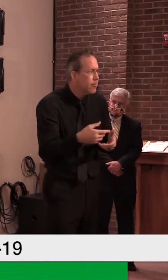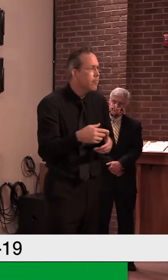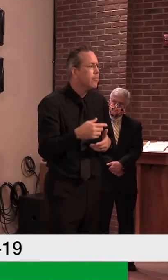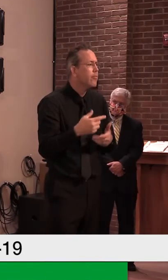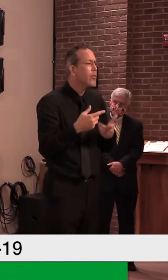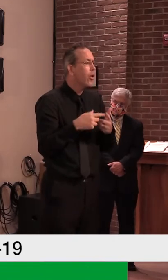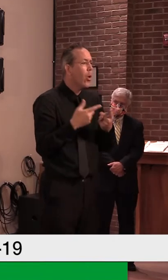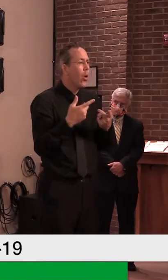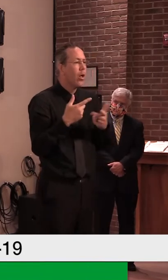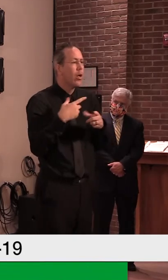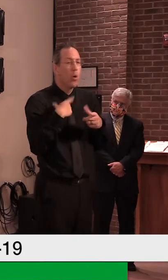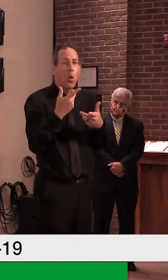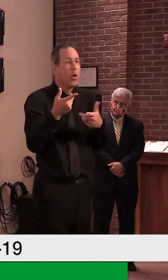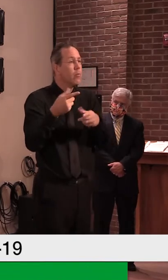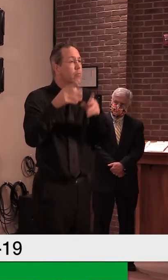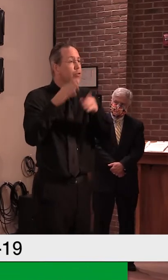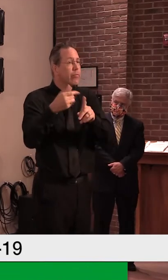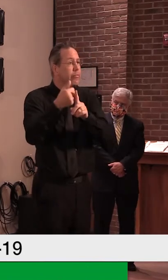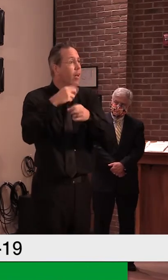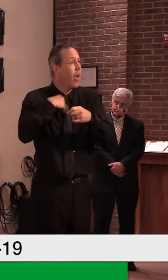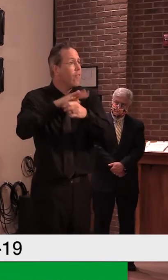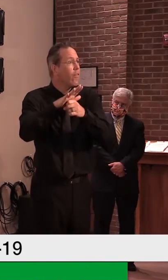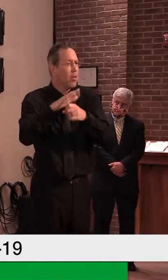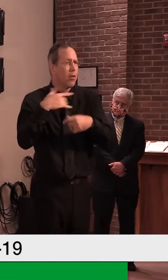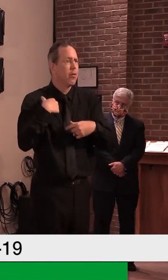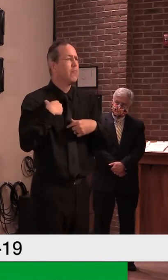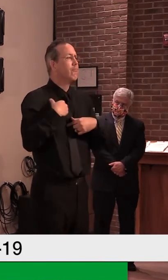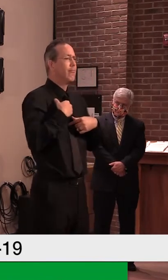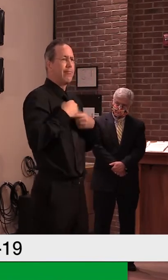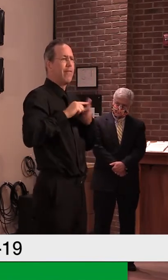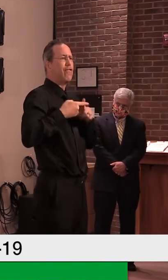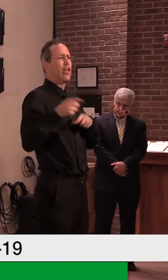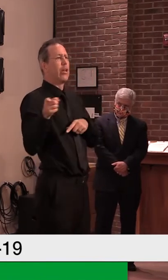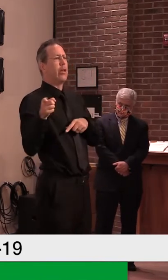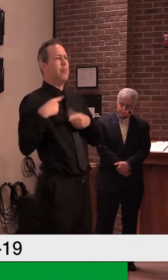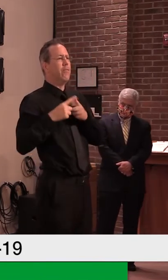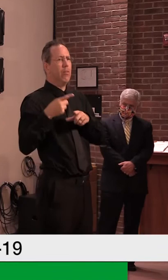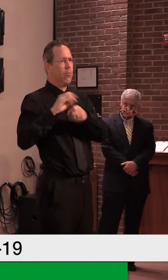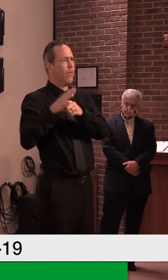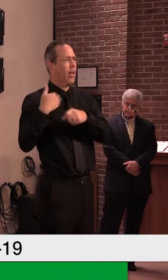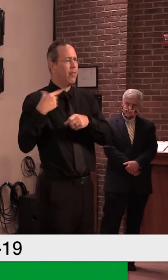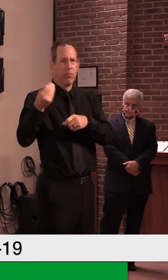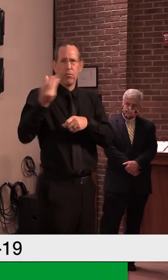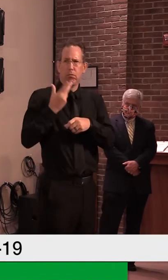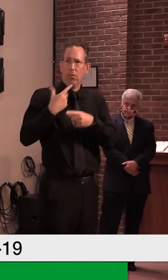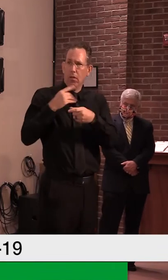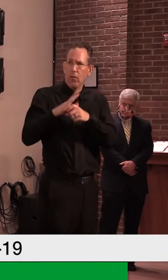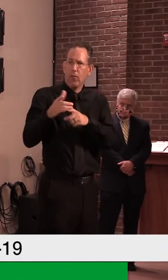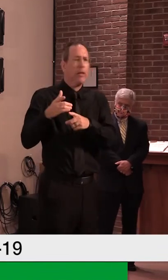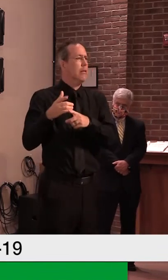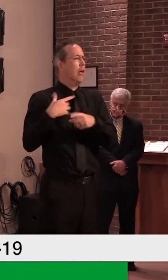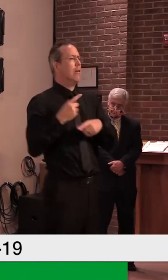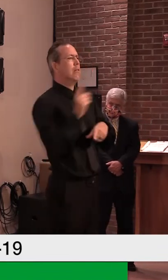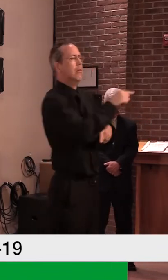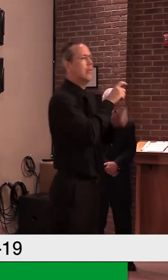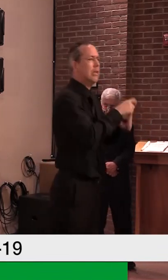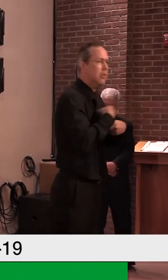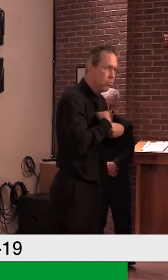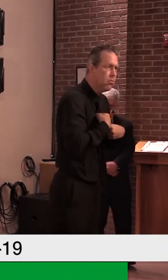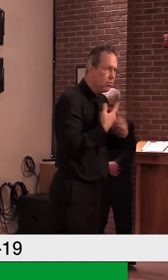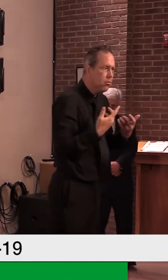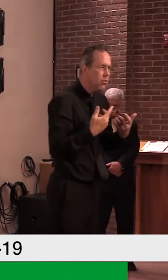Perhaps they are trying to get out of quarantine early, uh, from travel out of state. The whole host of reasons.